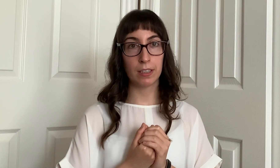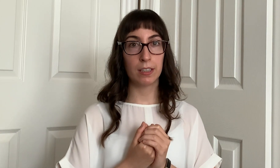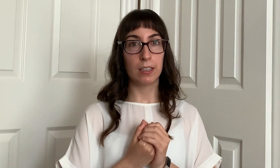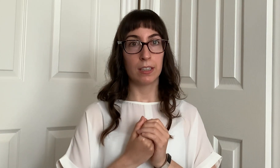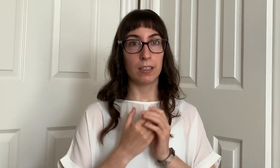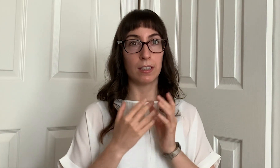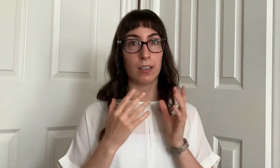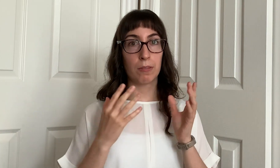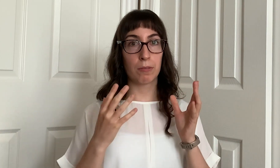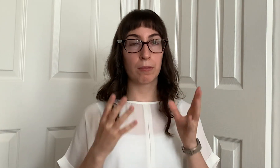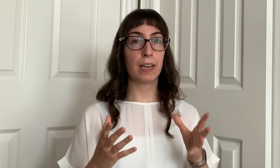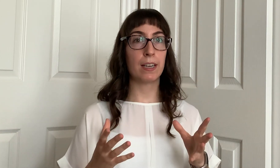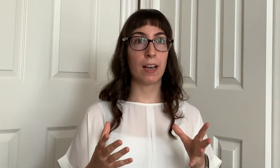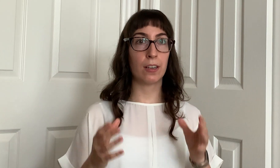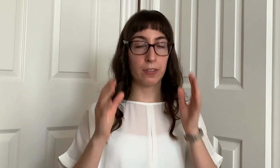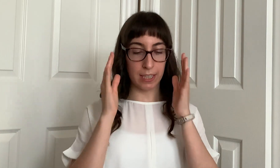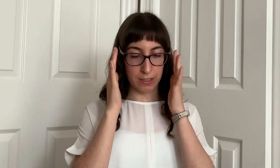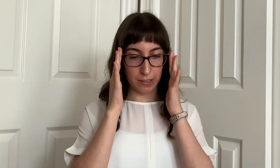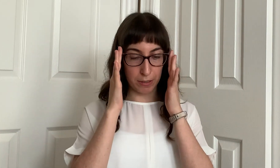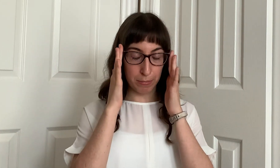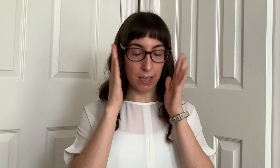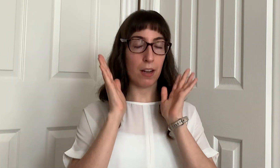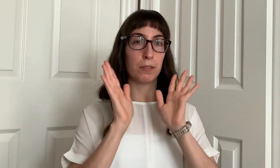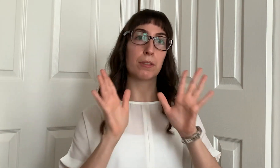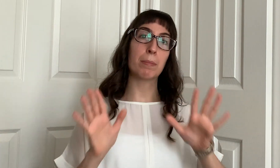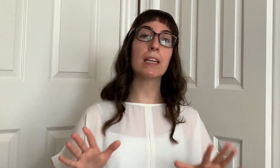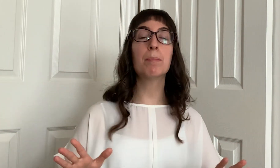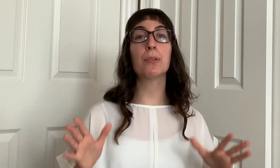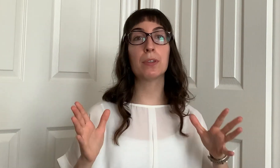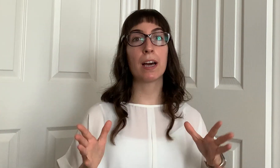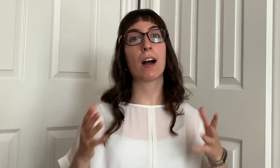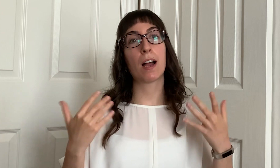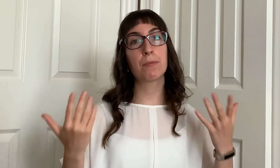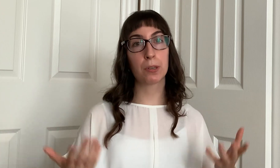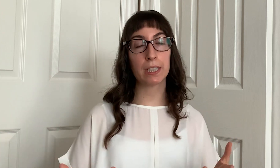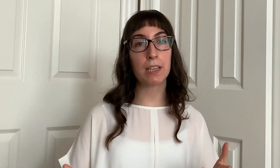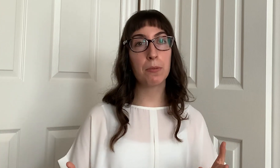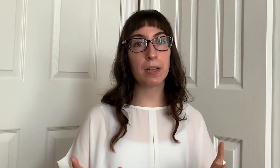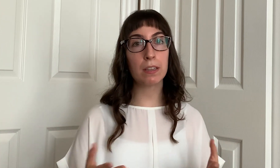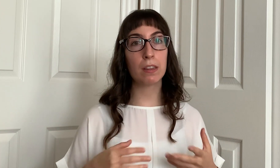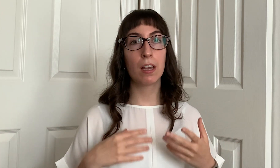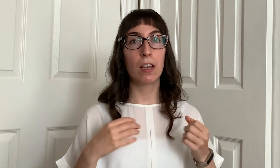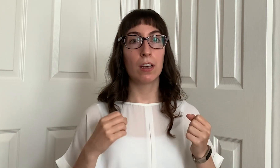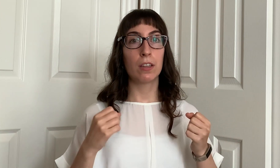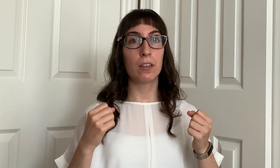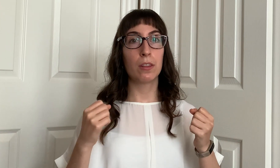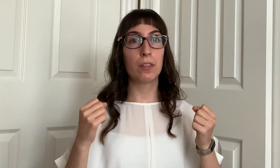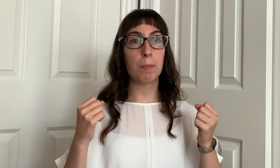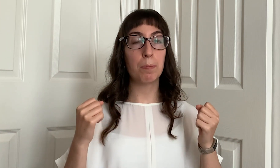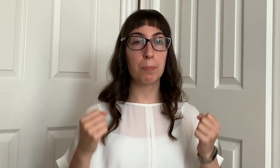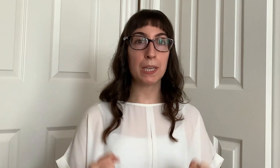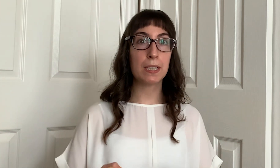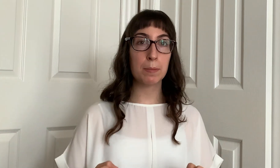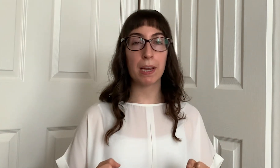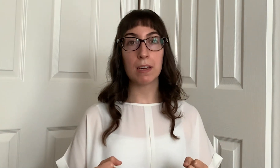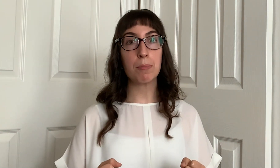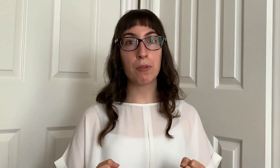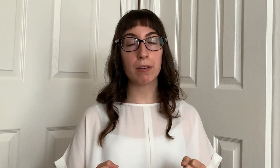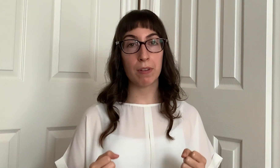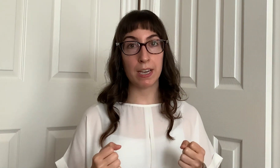right now in terms of the people that I'm working with the biggest pain point